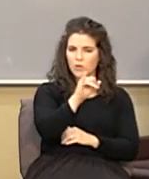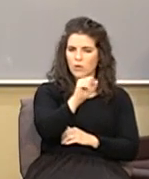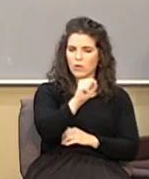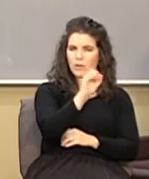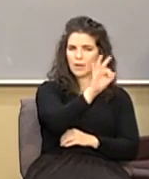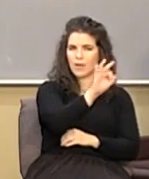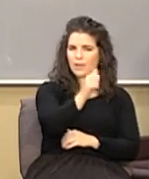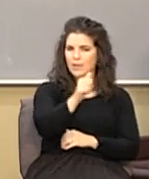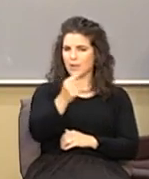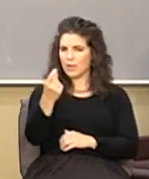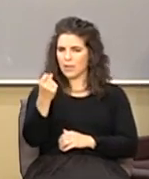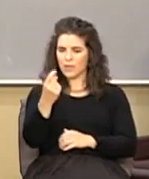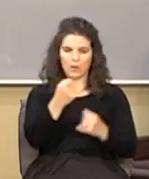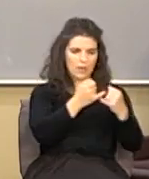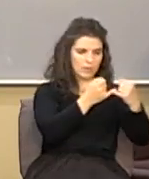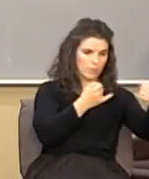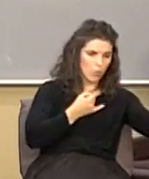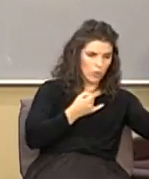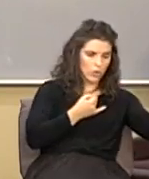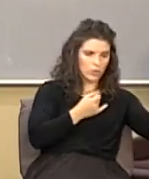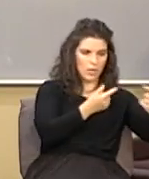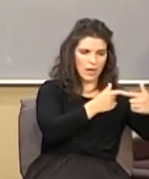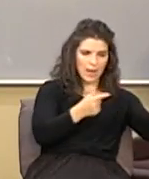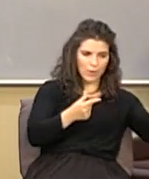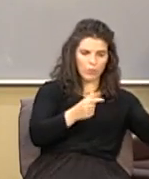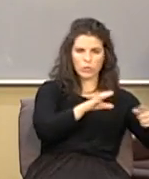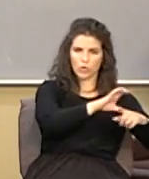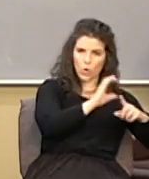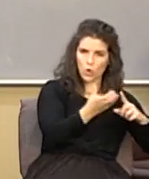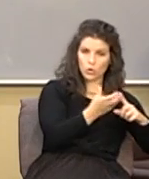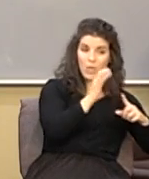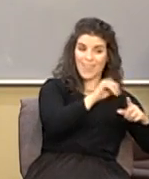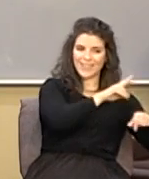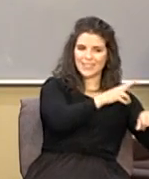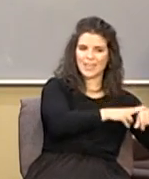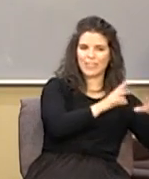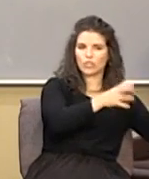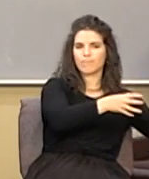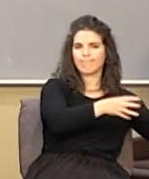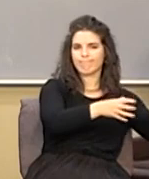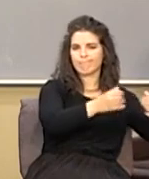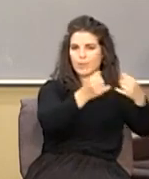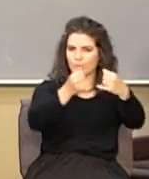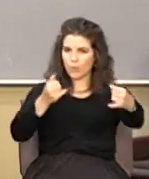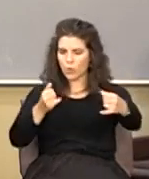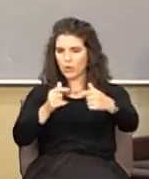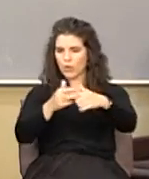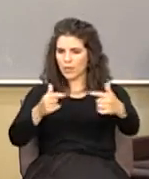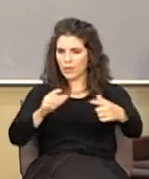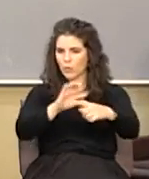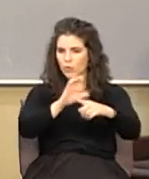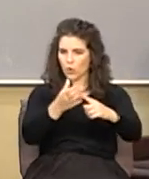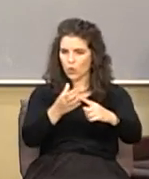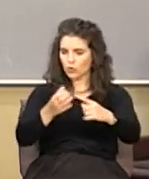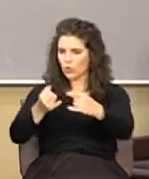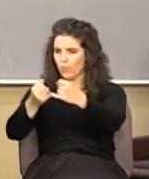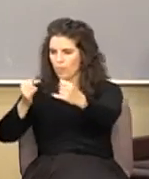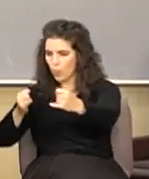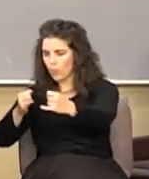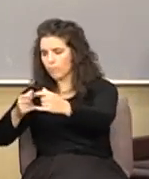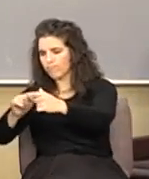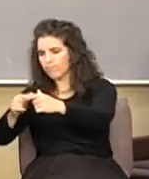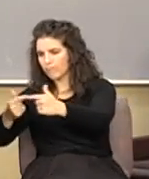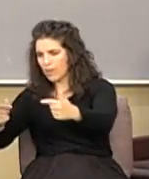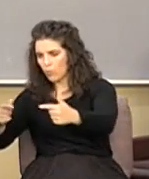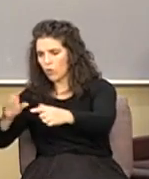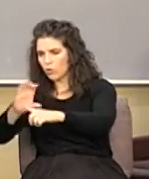borders language and culture when God the sons of Noah spread out in the world you read about it in Genesis 10 and he